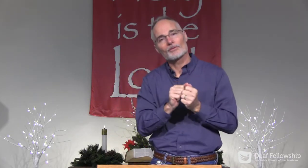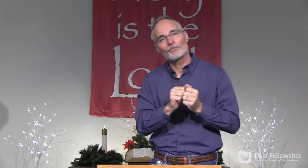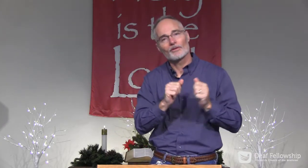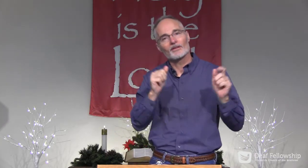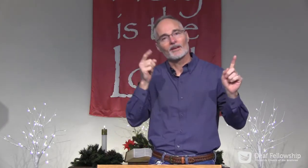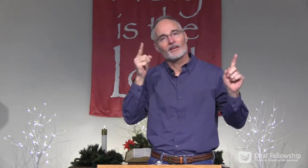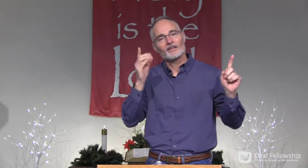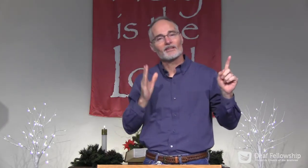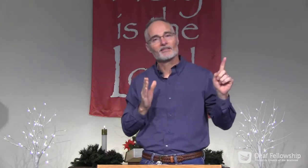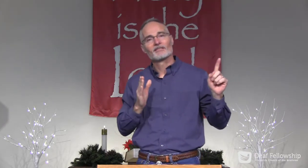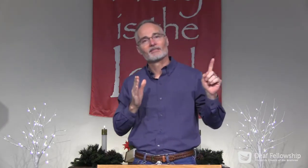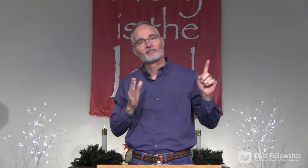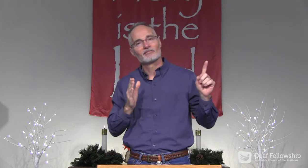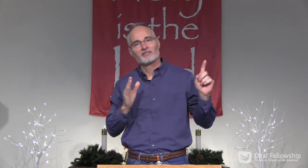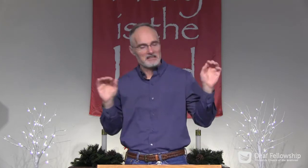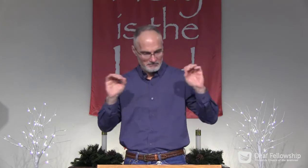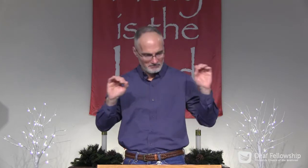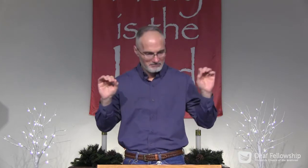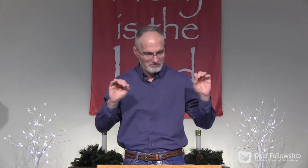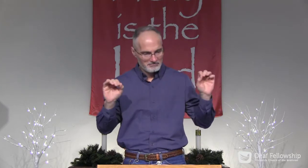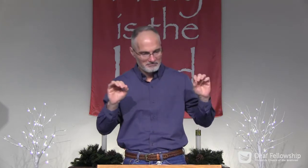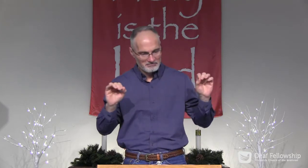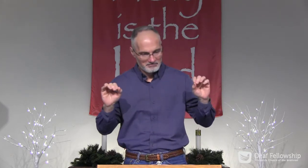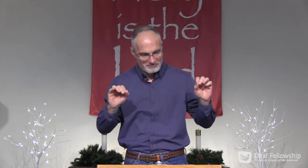But if you have no personal relationship with God,